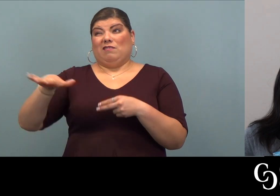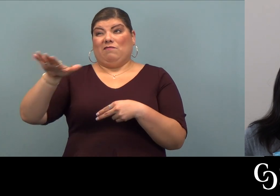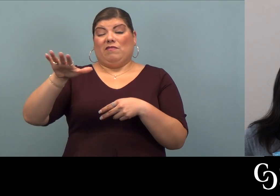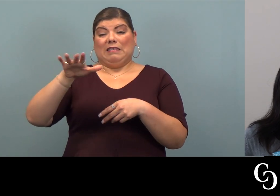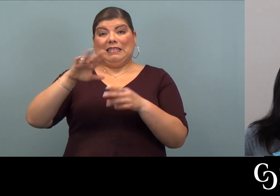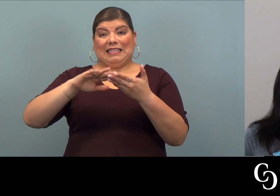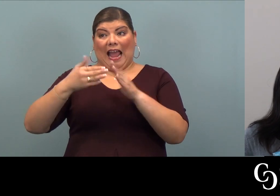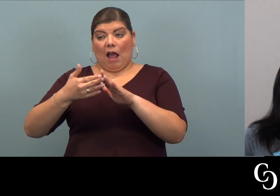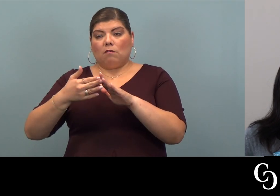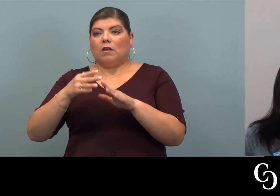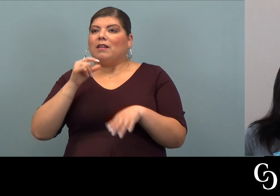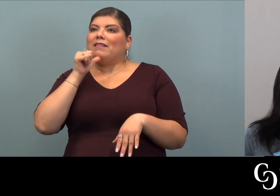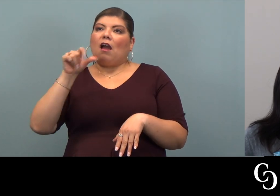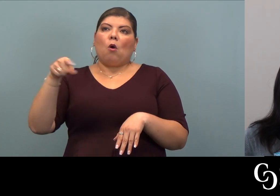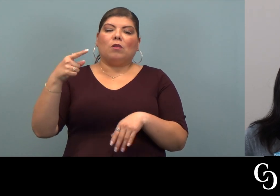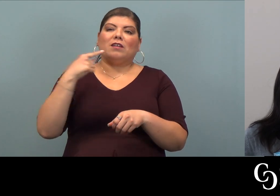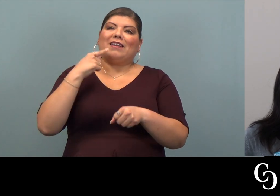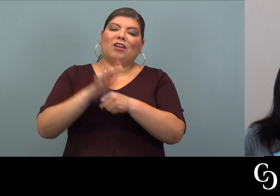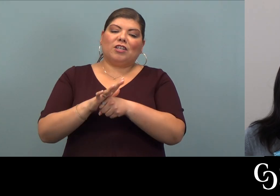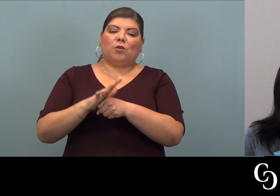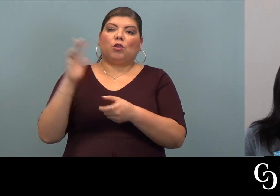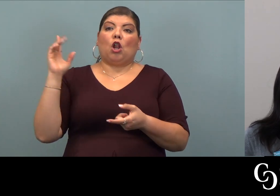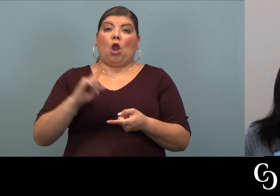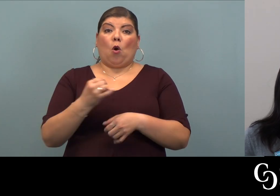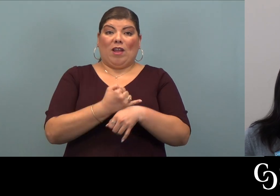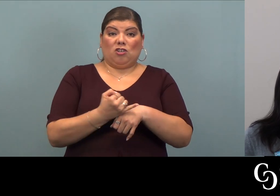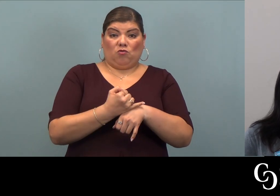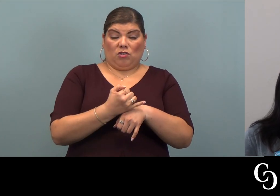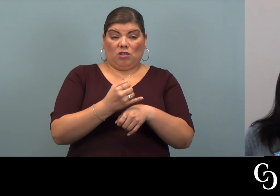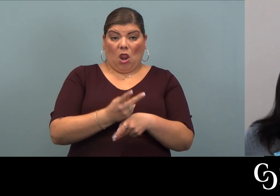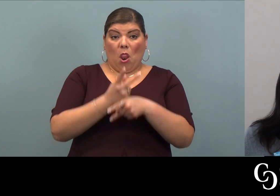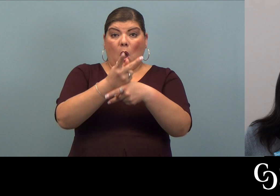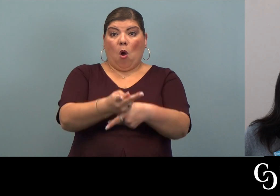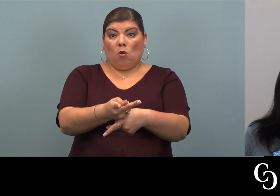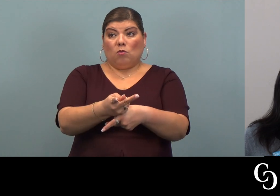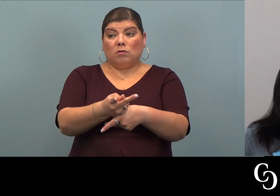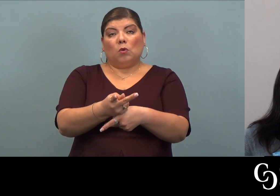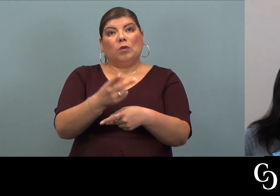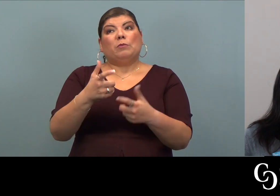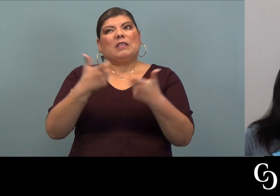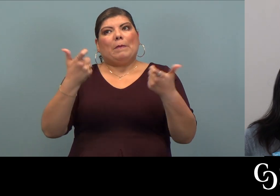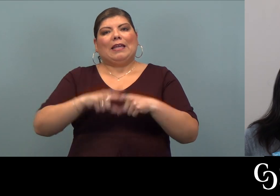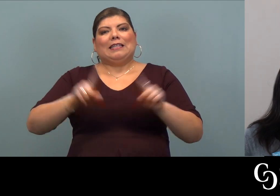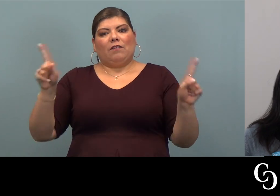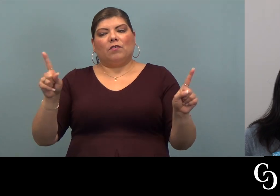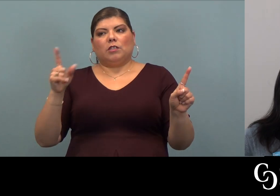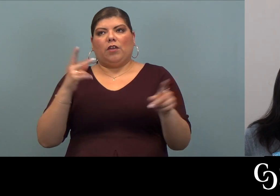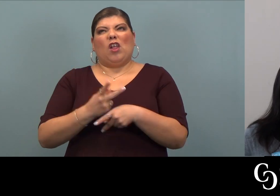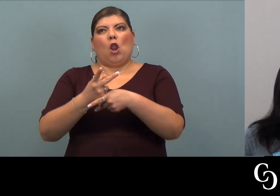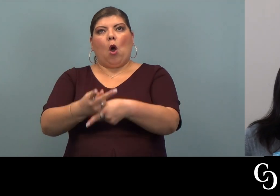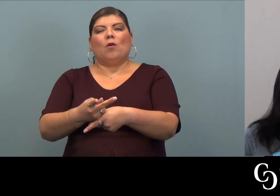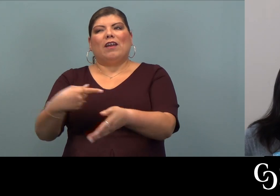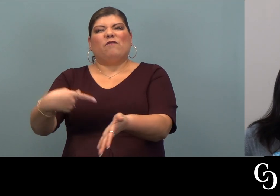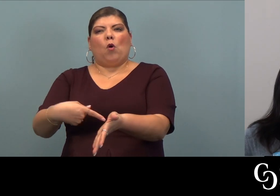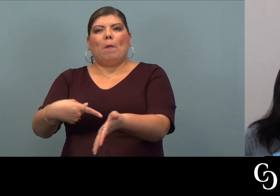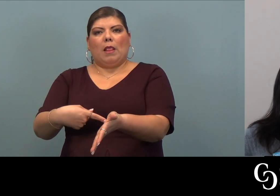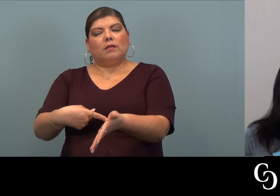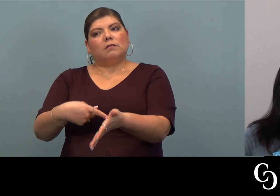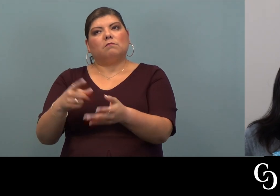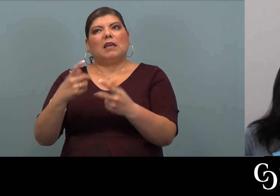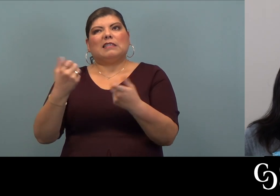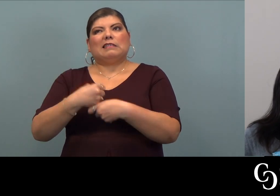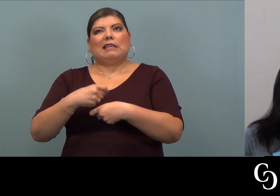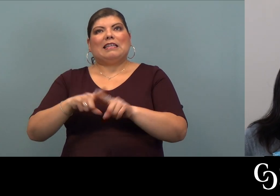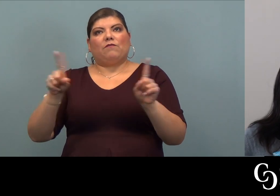not only are they guaranteed a low interest, which makes a big difference over the life of the loan in terms of affordability.